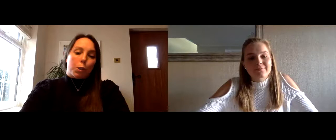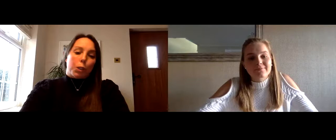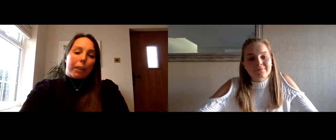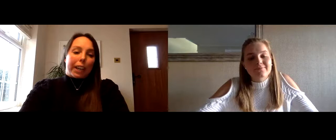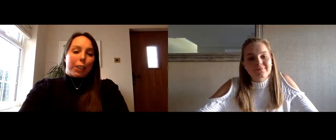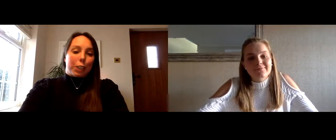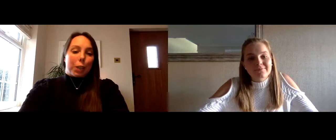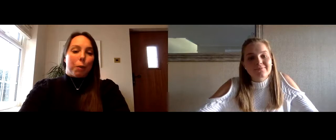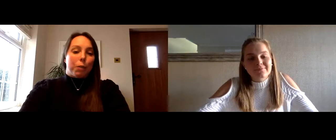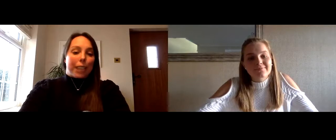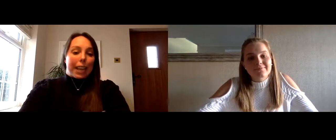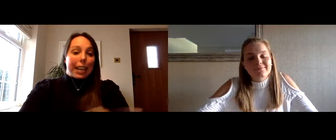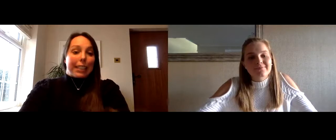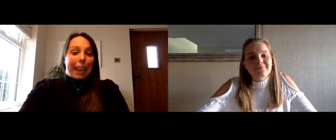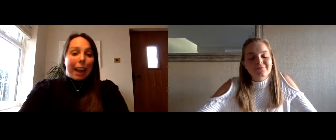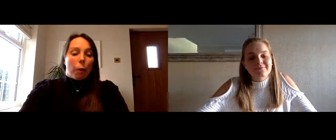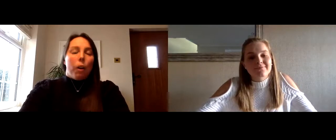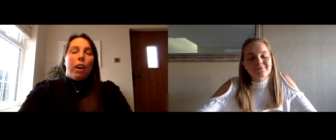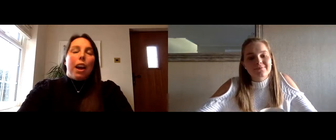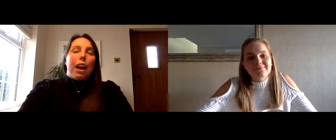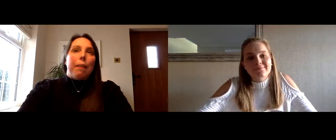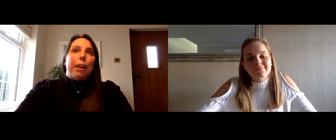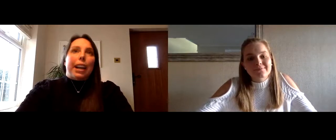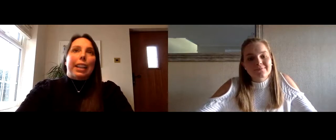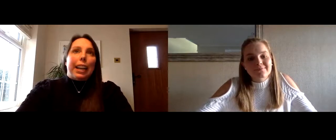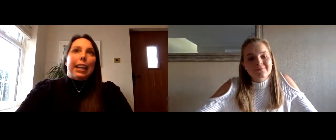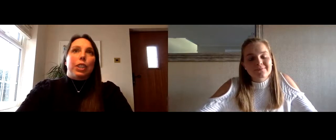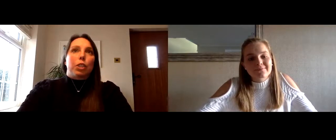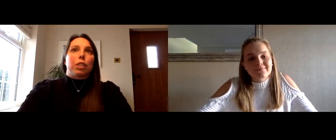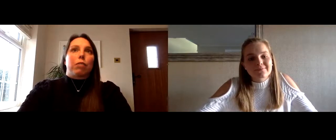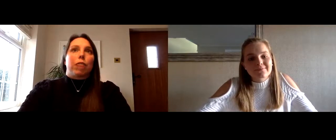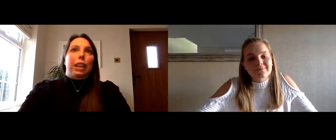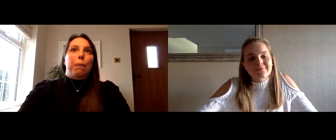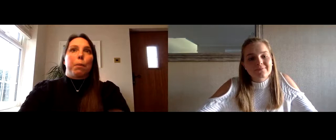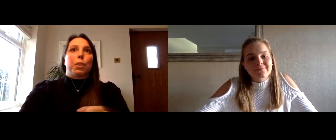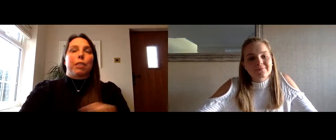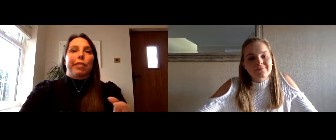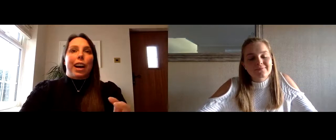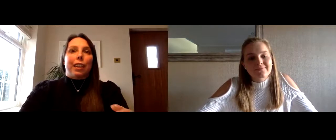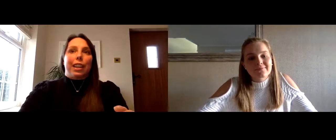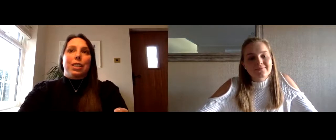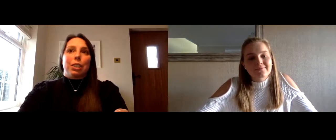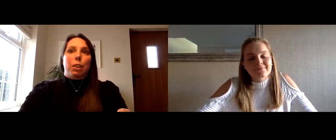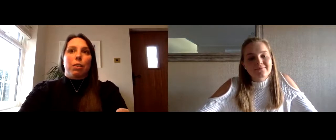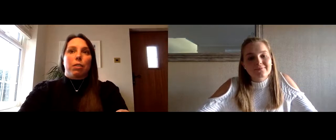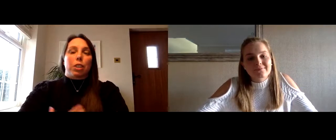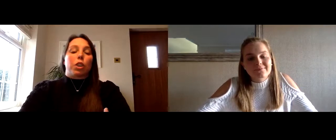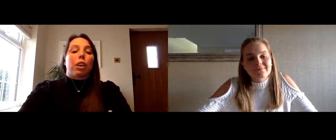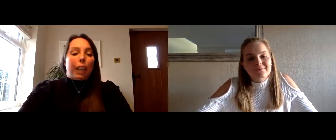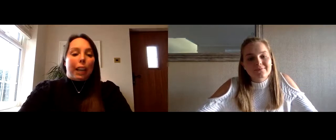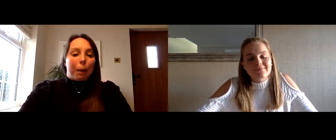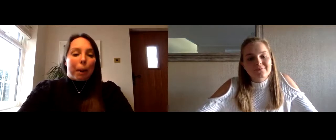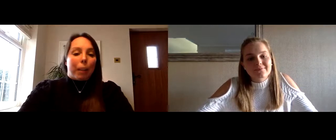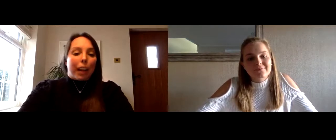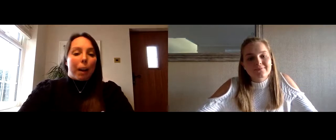that wasn't something that i could do day in day out um and i think it's just really important for athletes to to